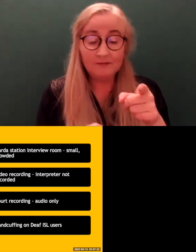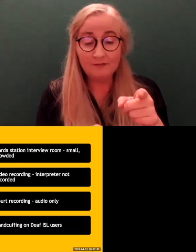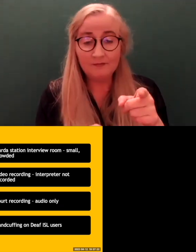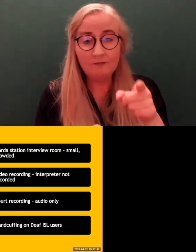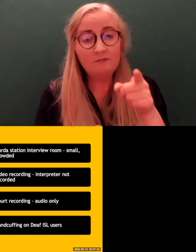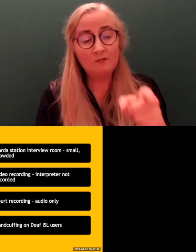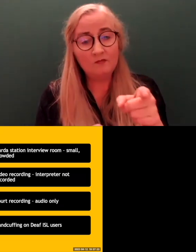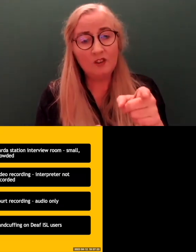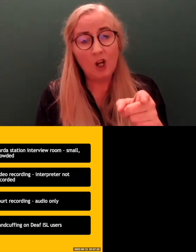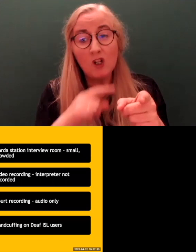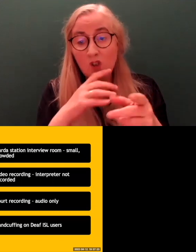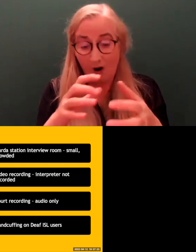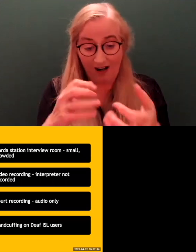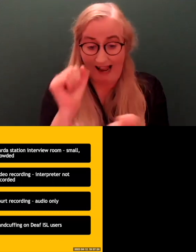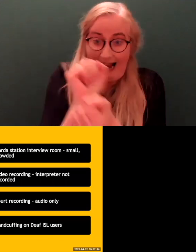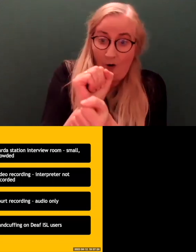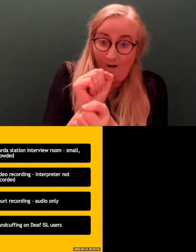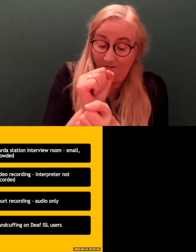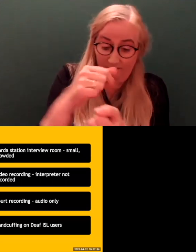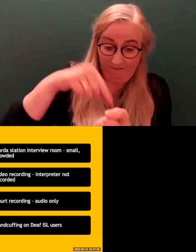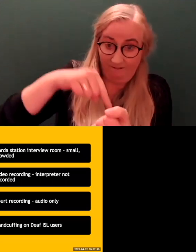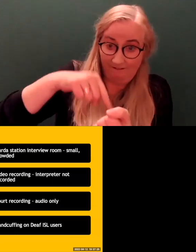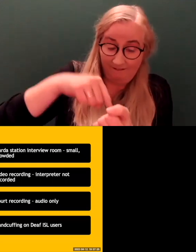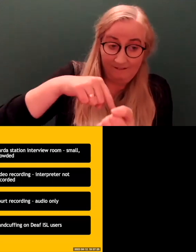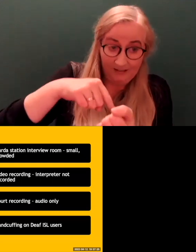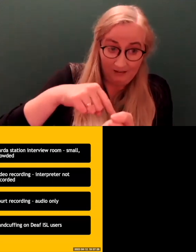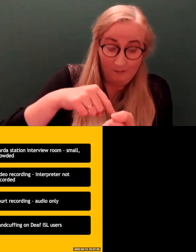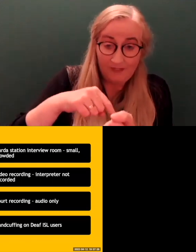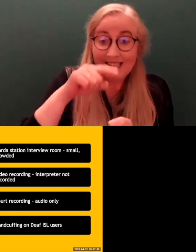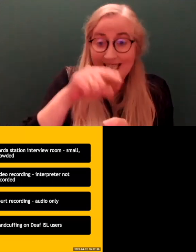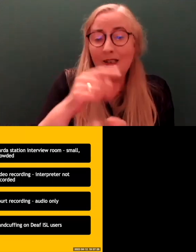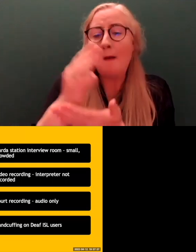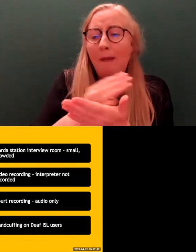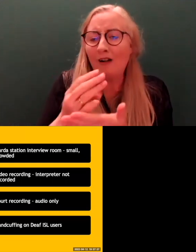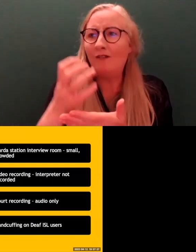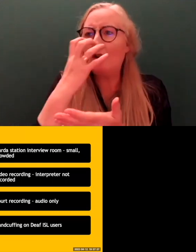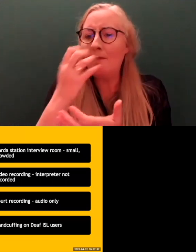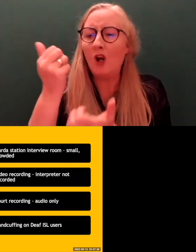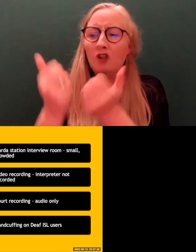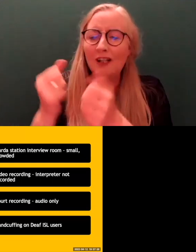But handcuffing is a part of the criminal justice system in Ireland. We allow for it. We allow for it to happen.